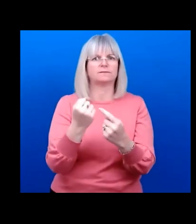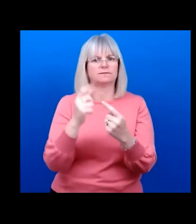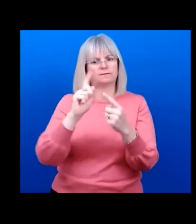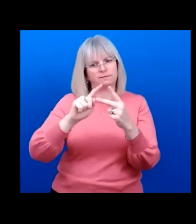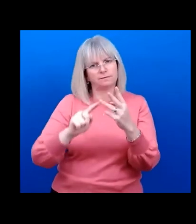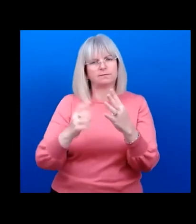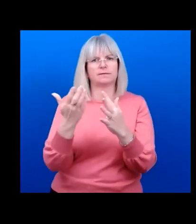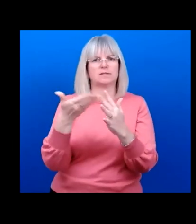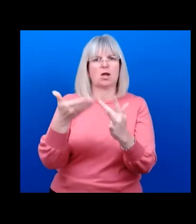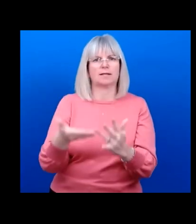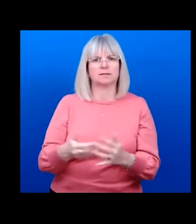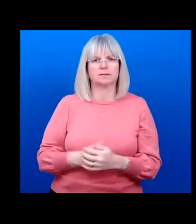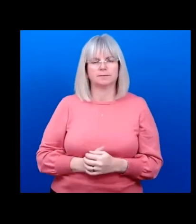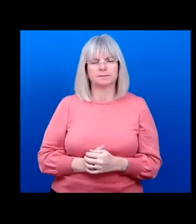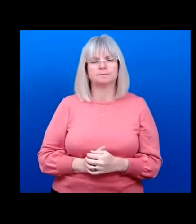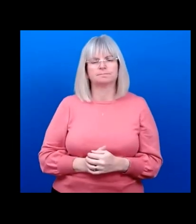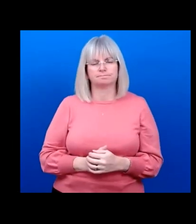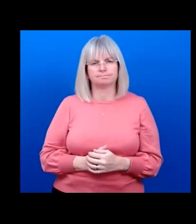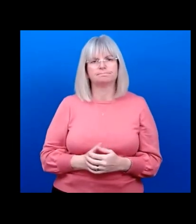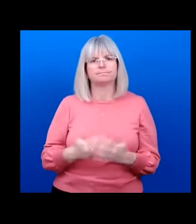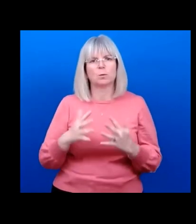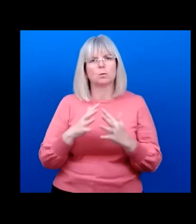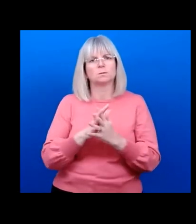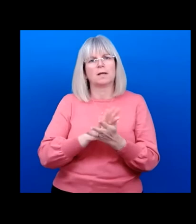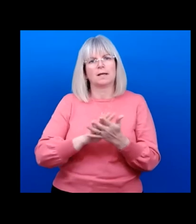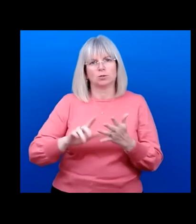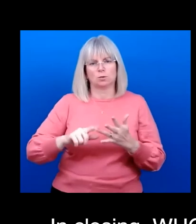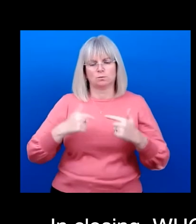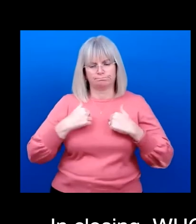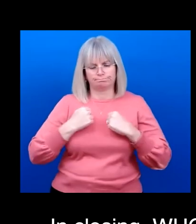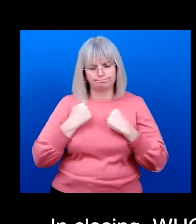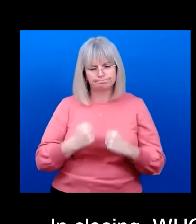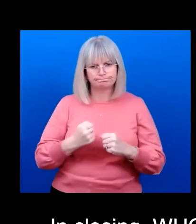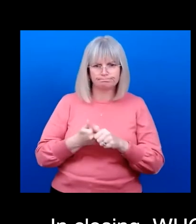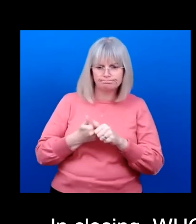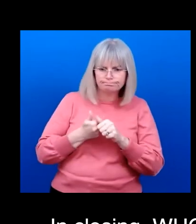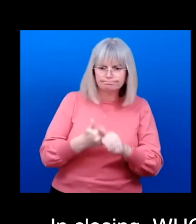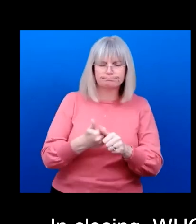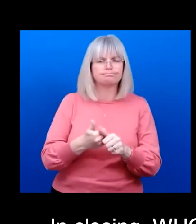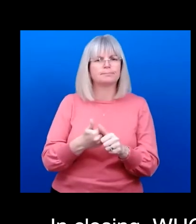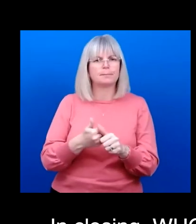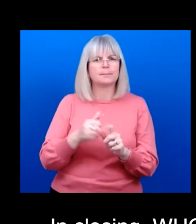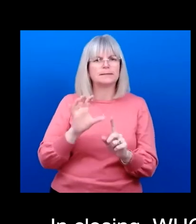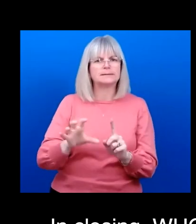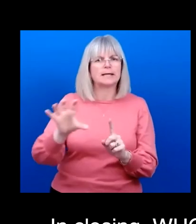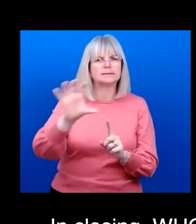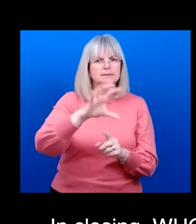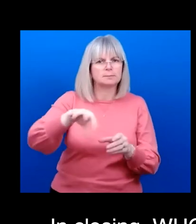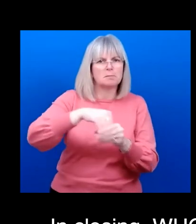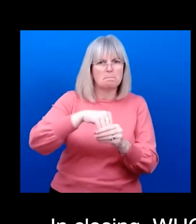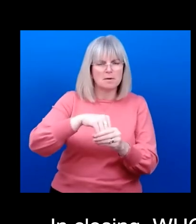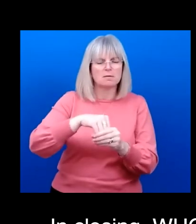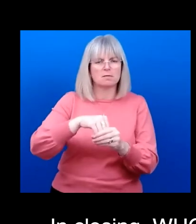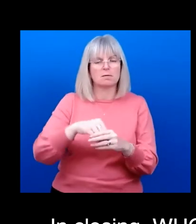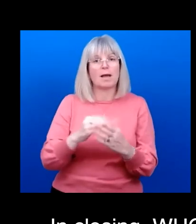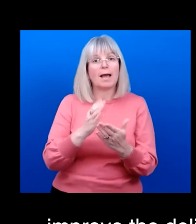WHO is committed to continue to continue support member states to improve the delivery of eye care actually we want to step up the